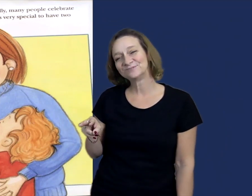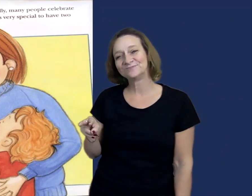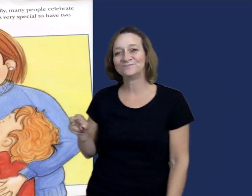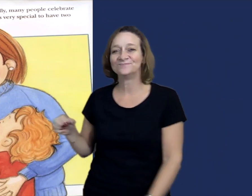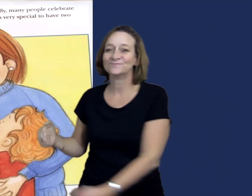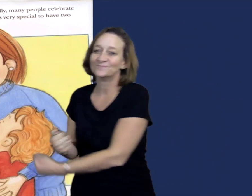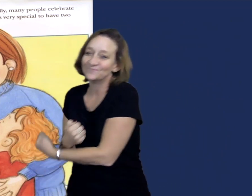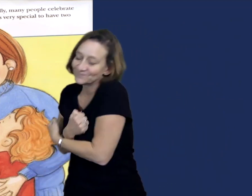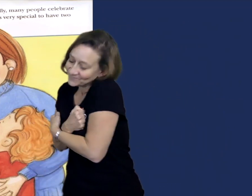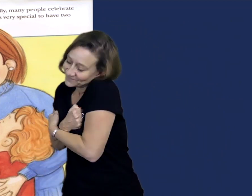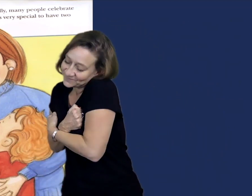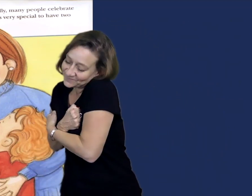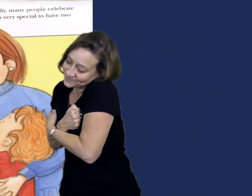Sam's mother hugged him.